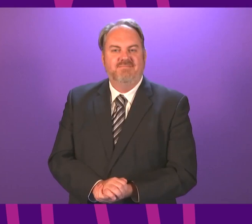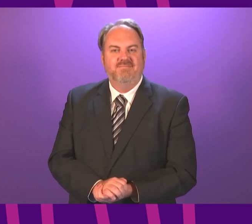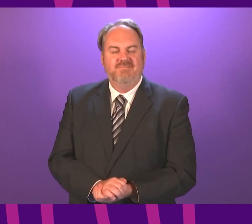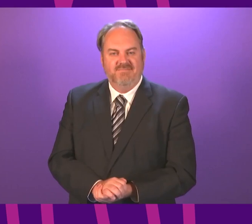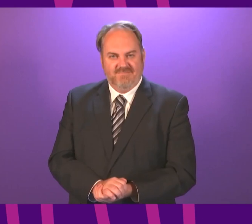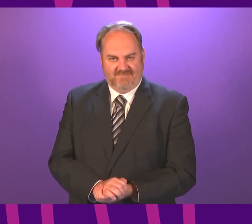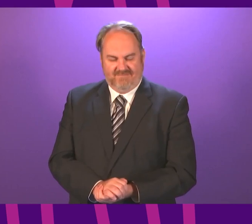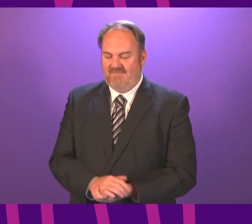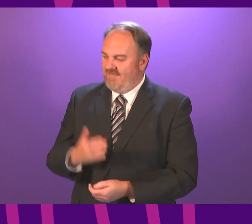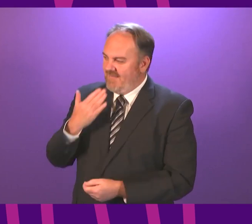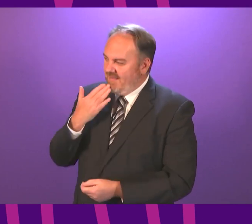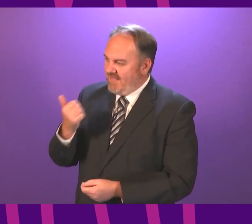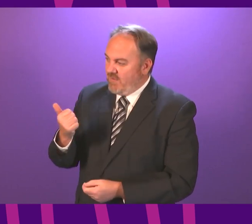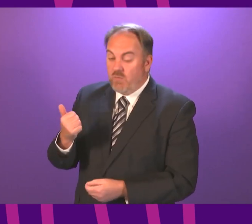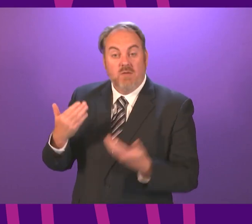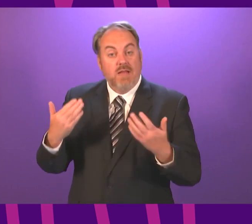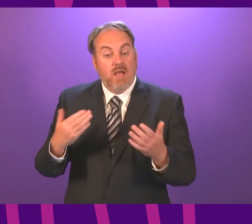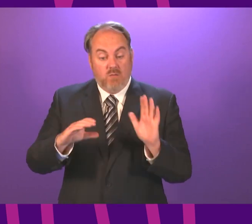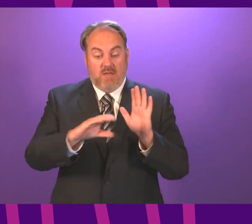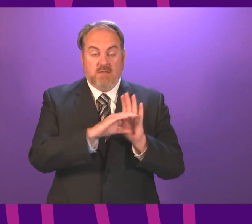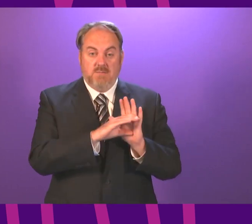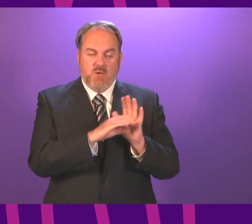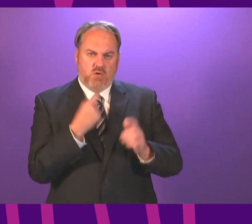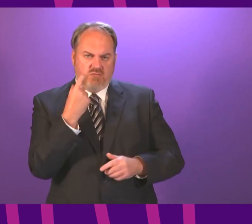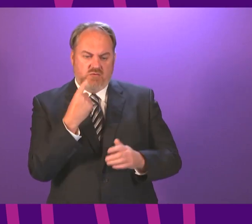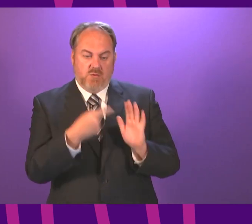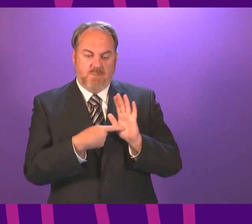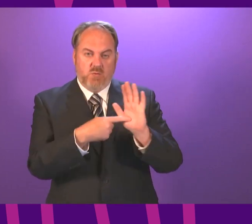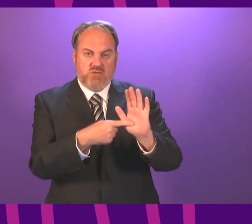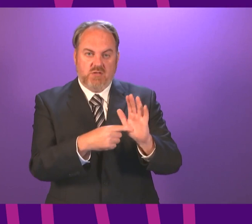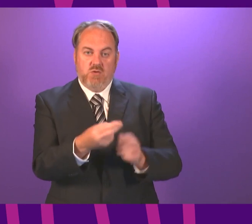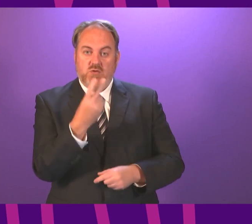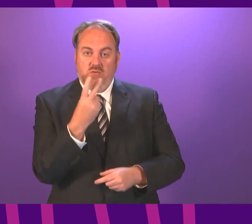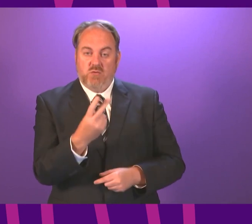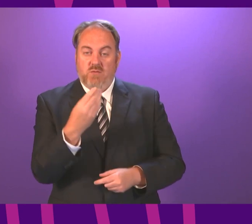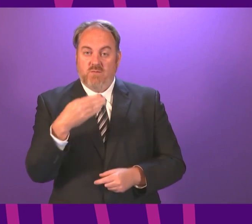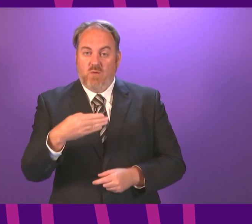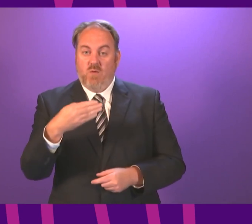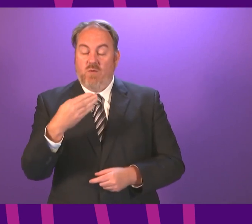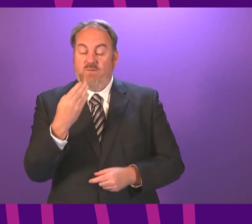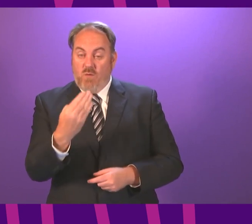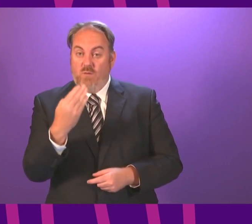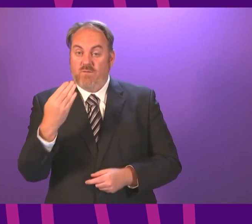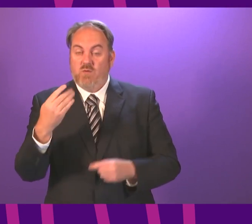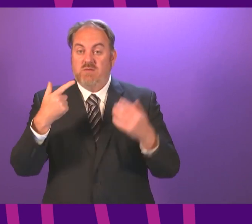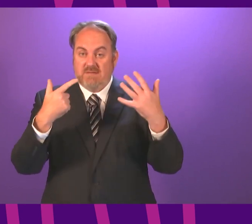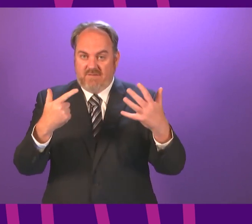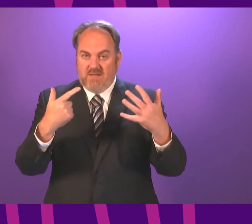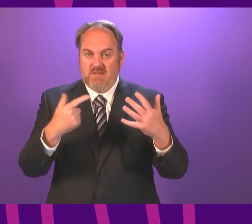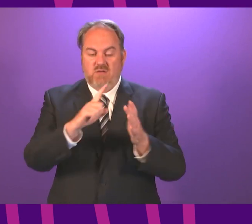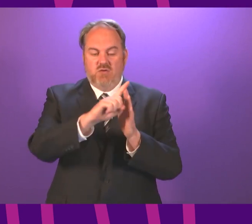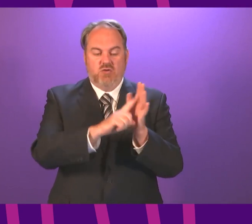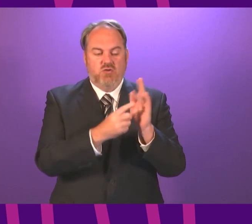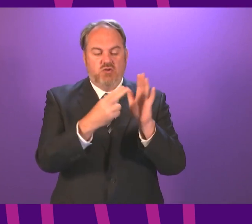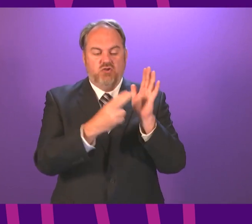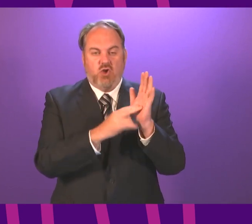Thank you. The next item of business is consideration of motion 447 in the name of John Swinney